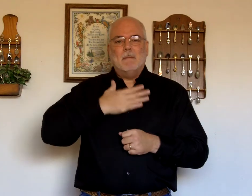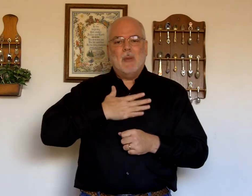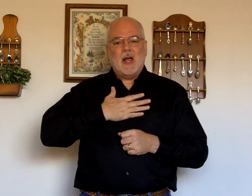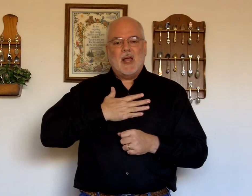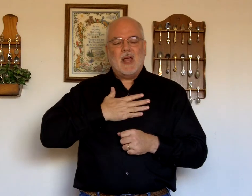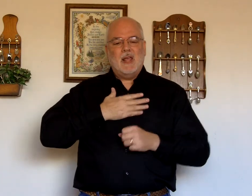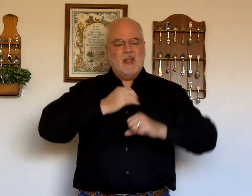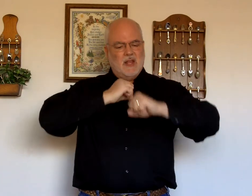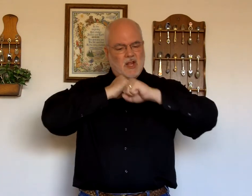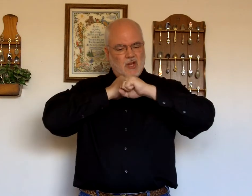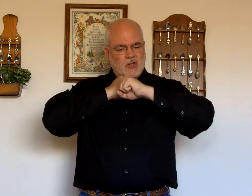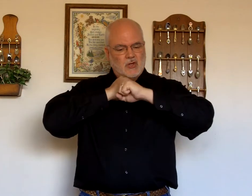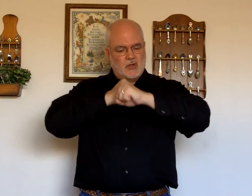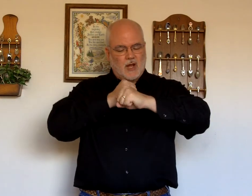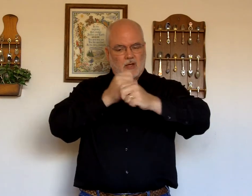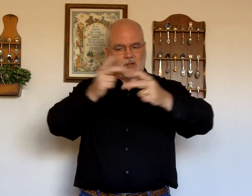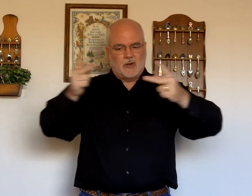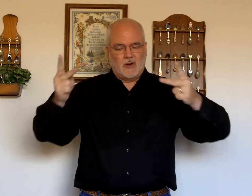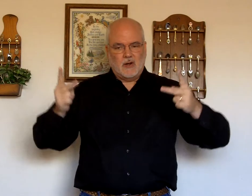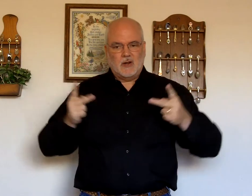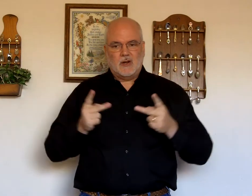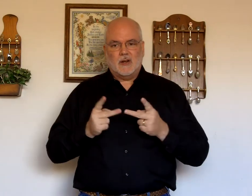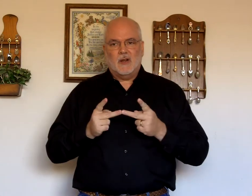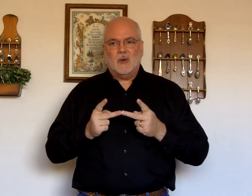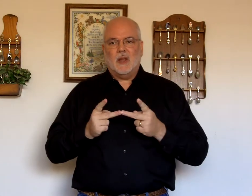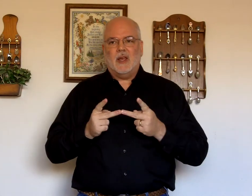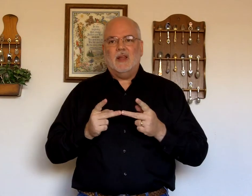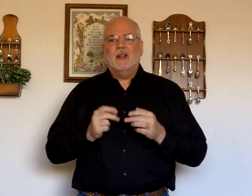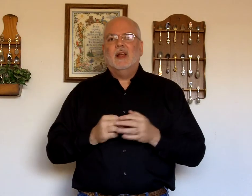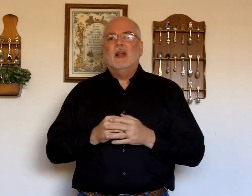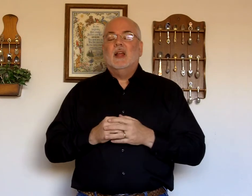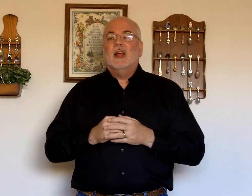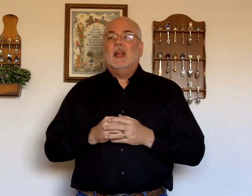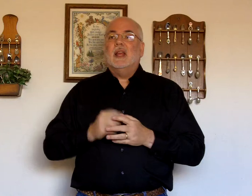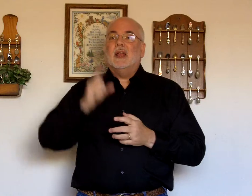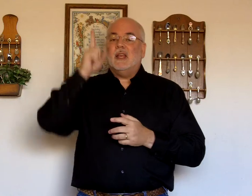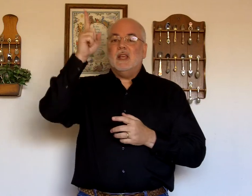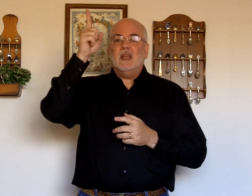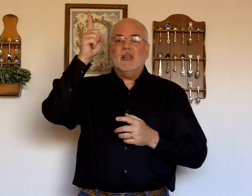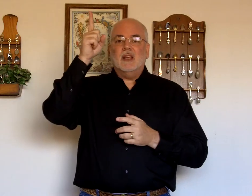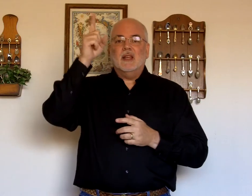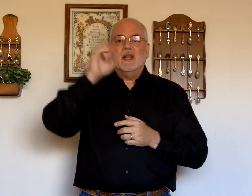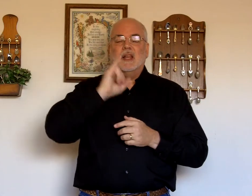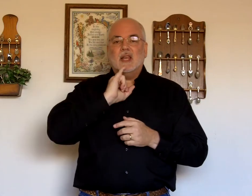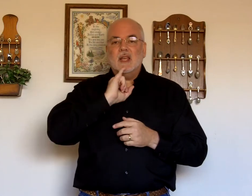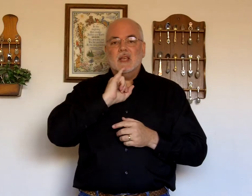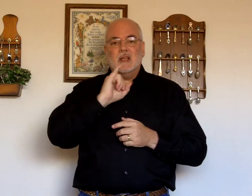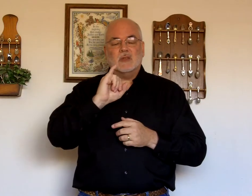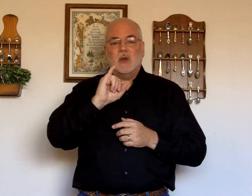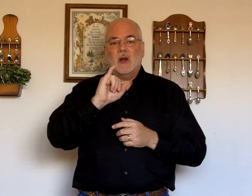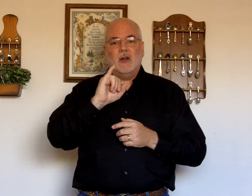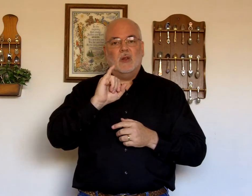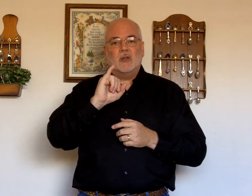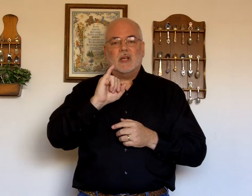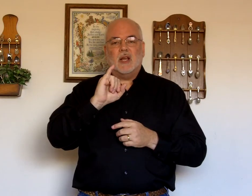My. Shelter. Okay. He. Is. We already know the sign.